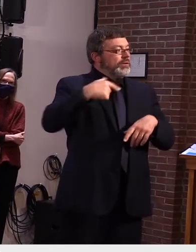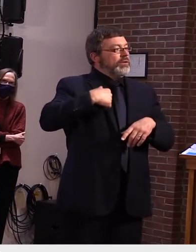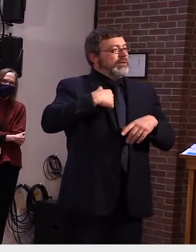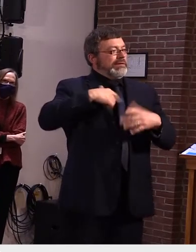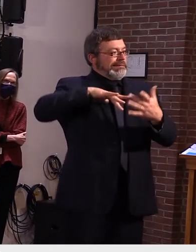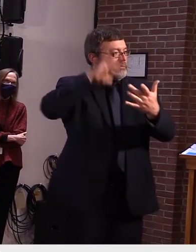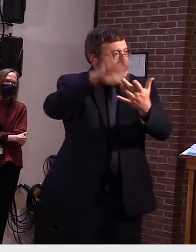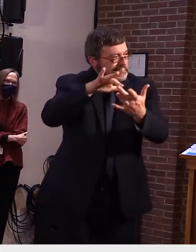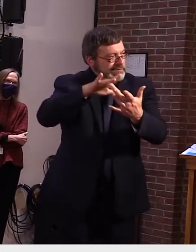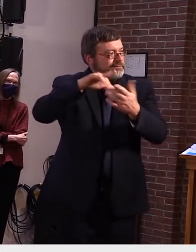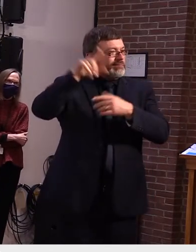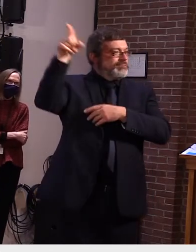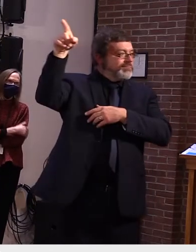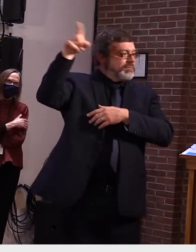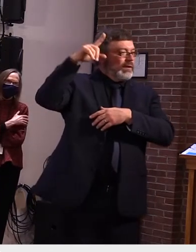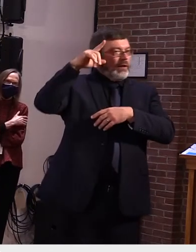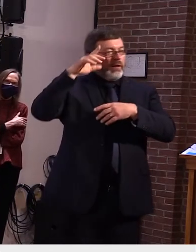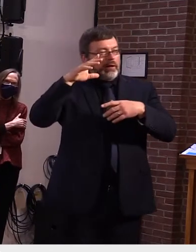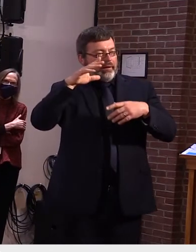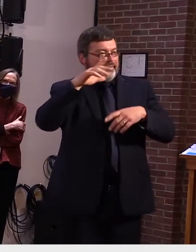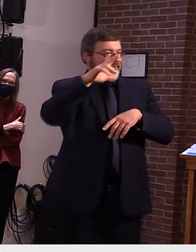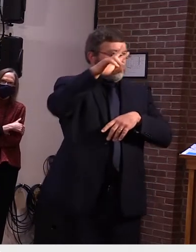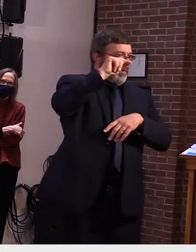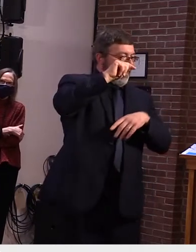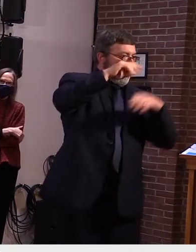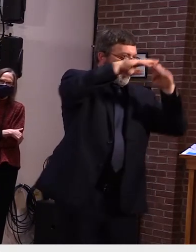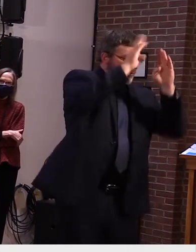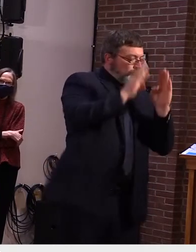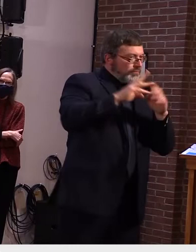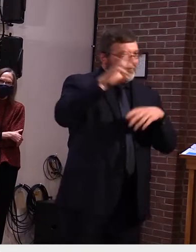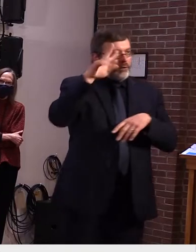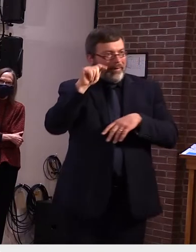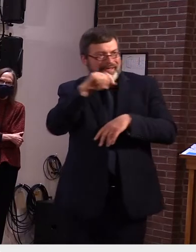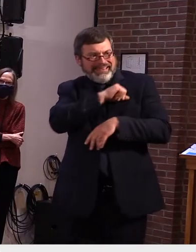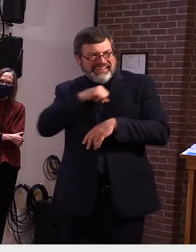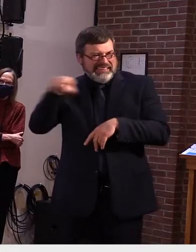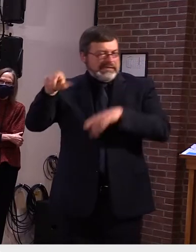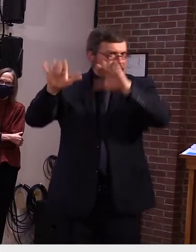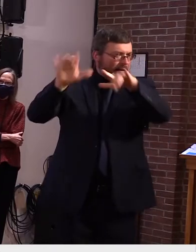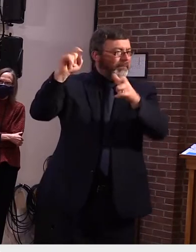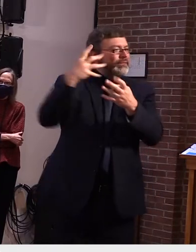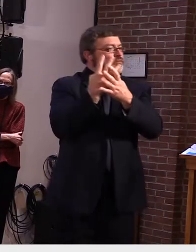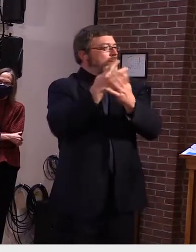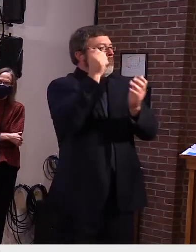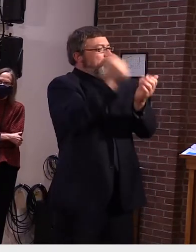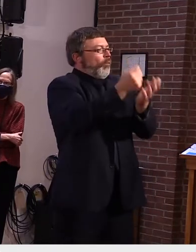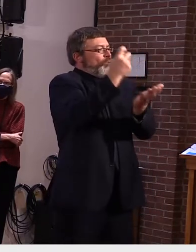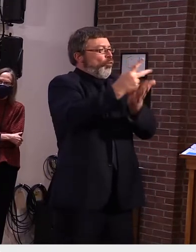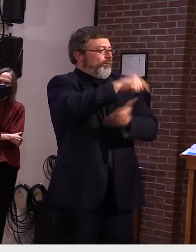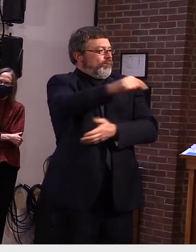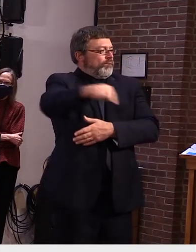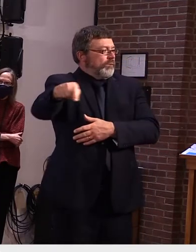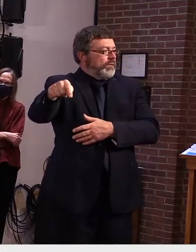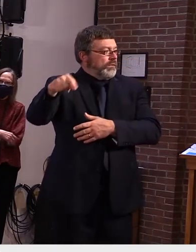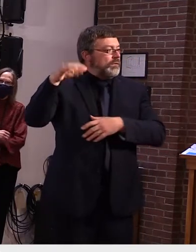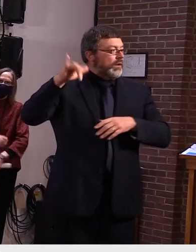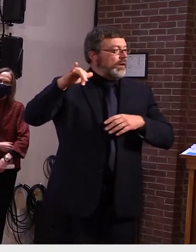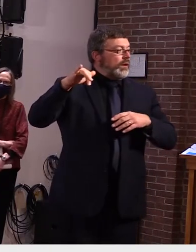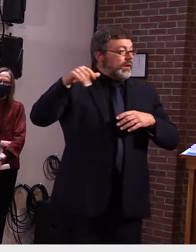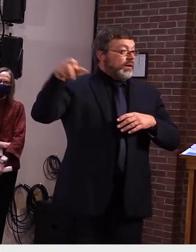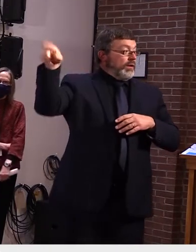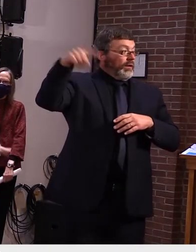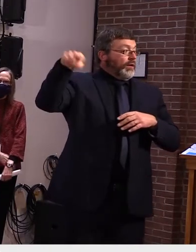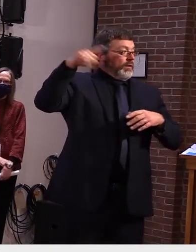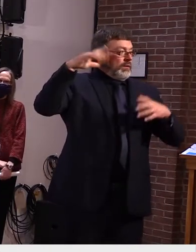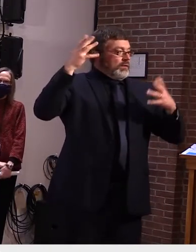are actively in the process of reviewing uh nominations but having provided a timeline the global warming solutions act